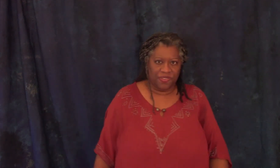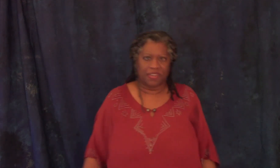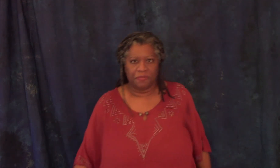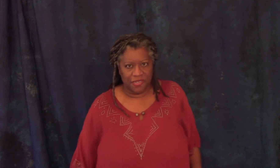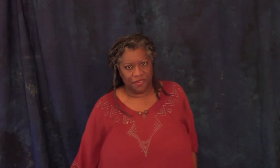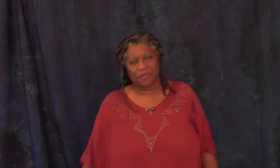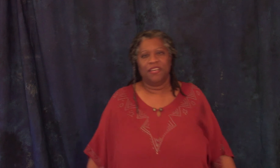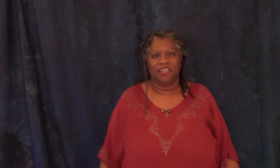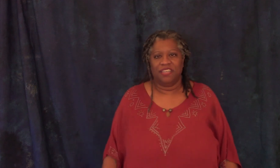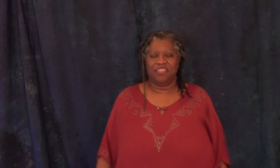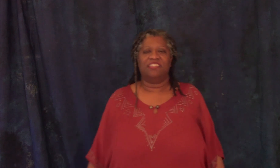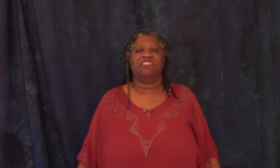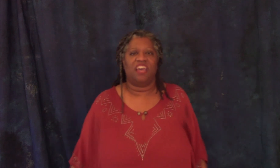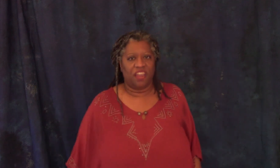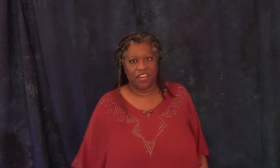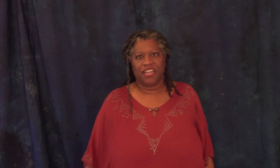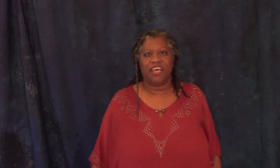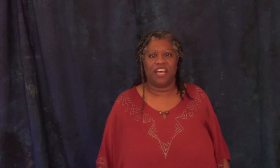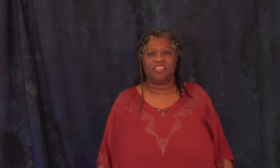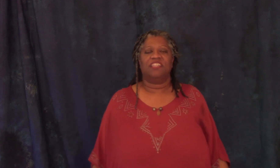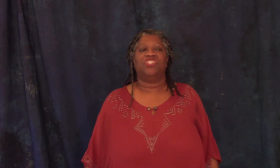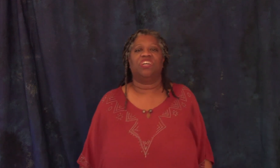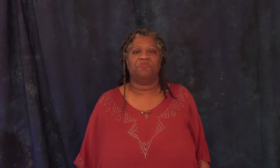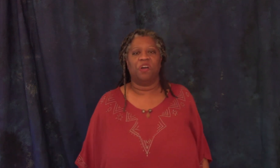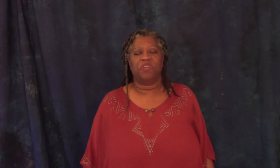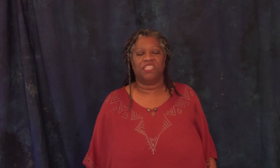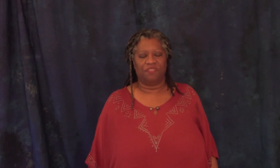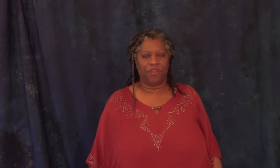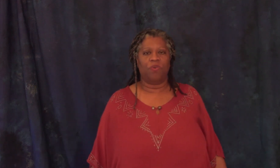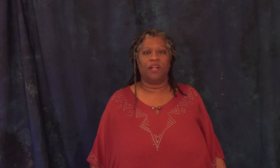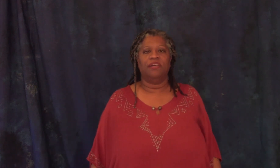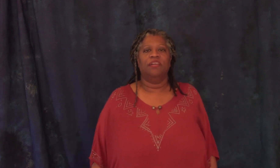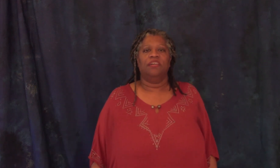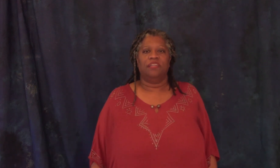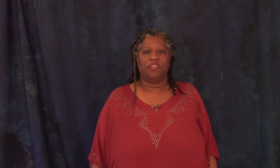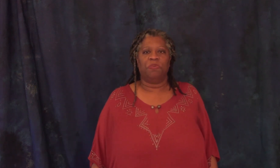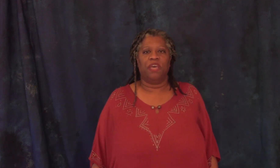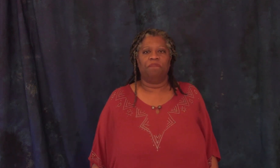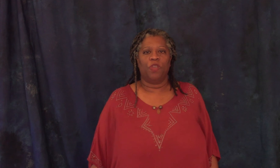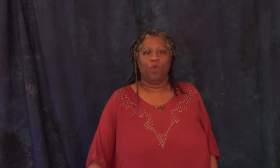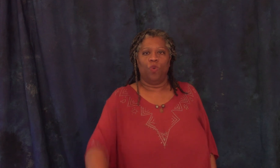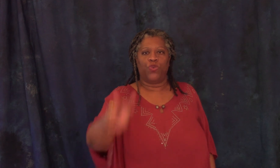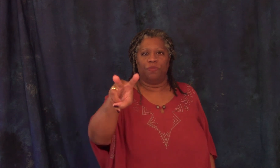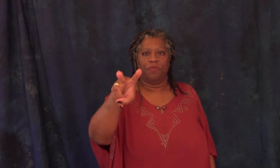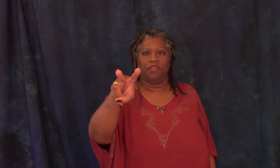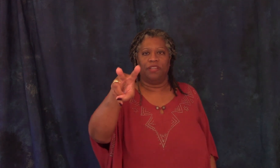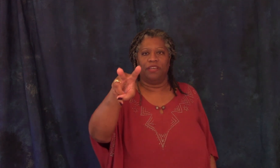steps he stared at the chicken farmer and he said very well let us begin and the king